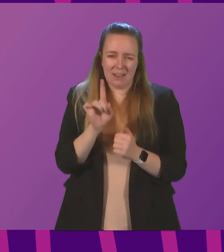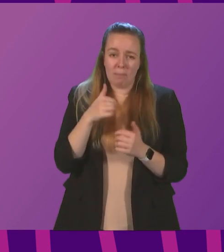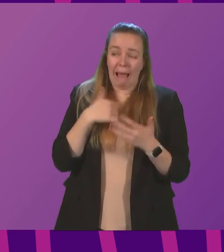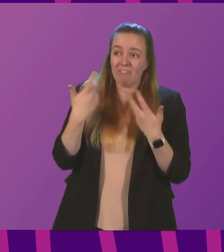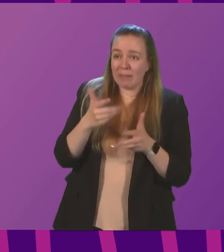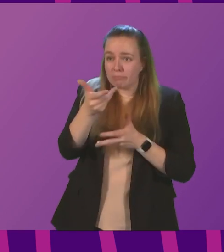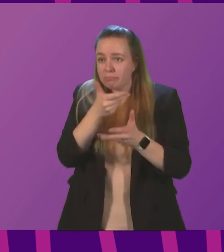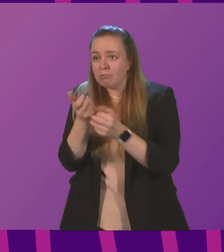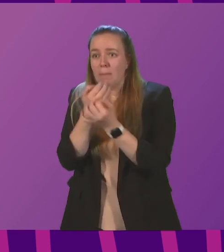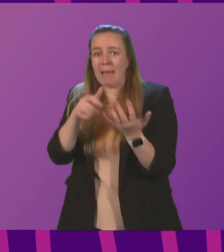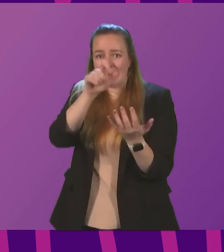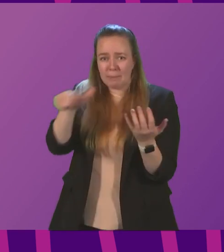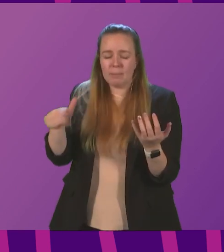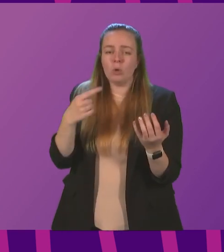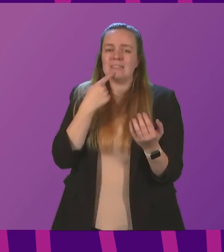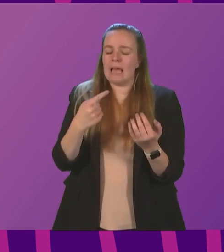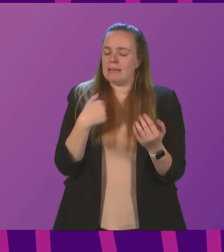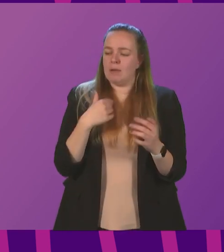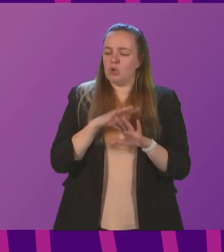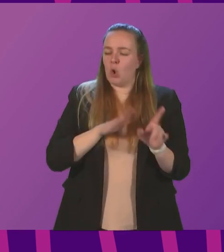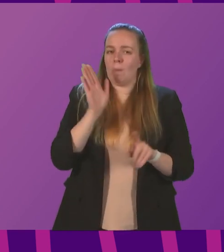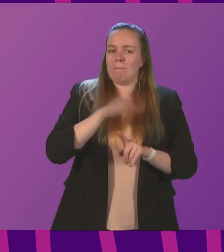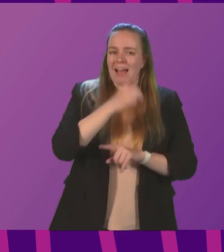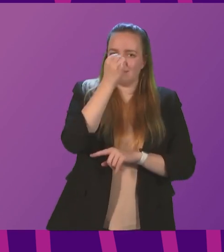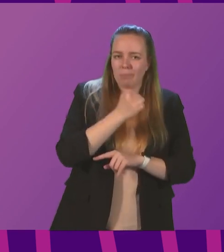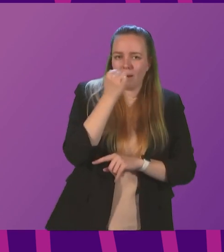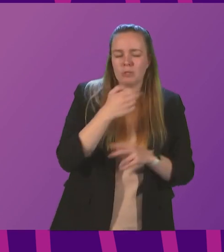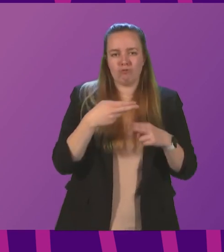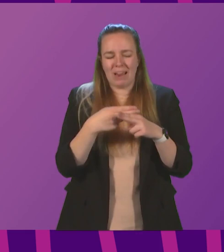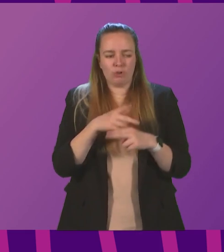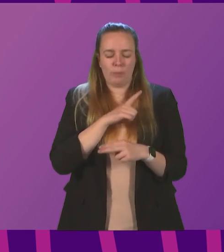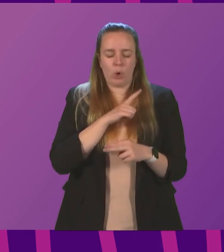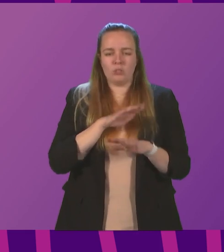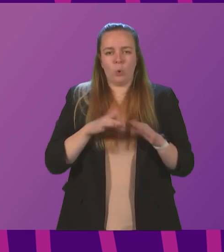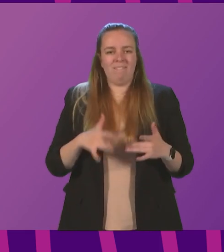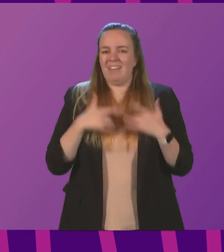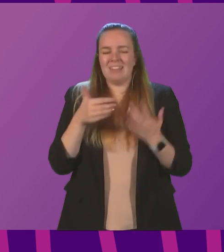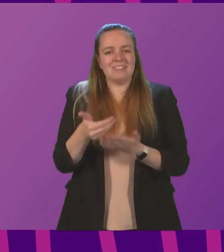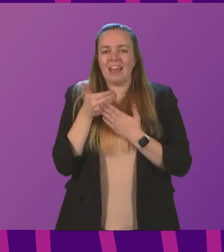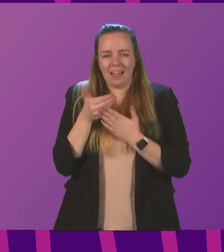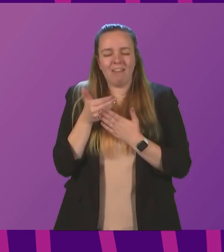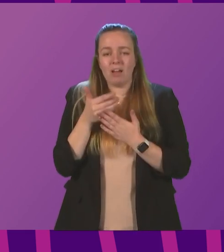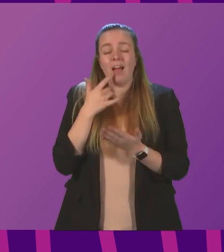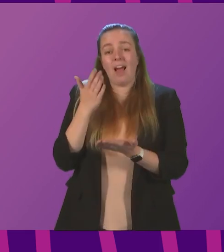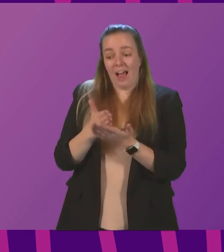anecdotally, who say that the reason they are not going back to pubs and restaurants is because they do not yet feel safe enough, and that actually, if people's vaccine